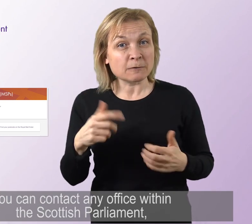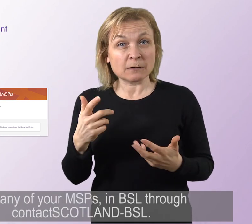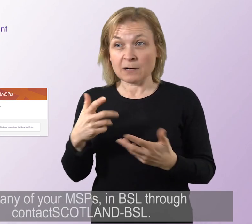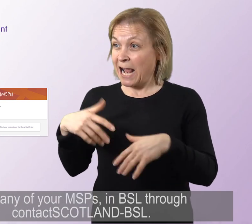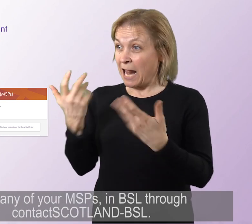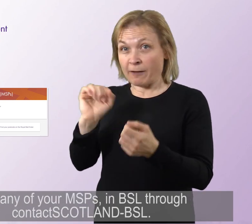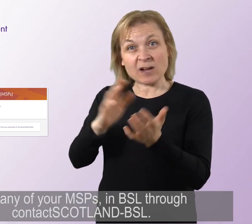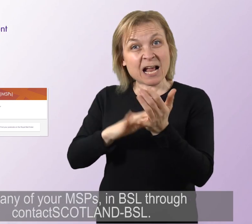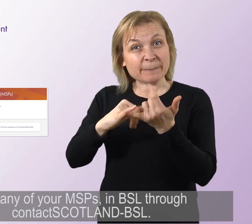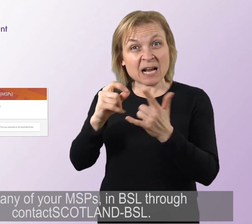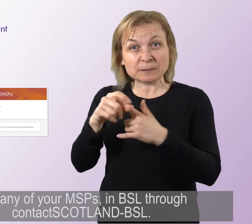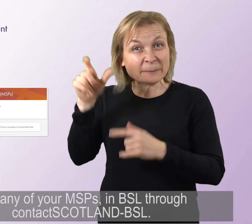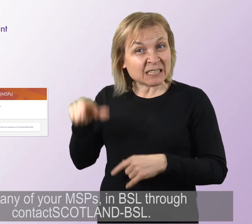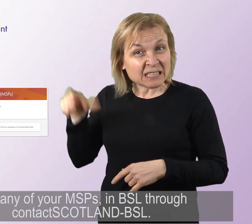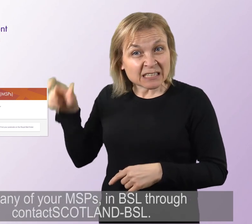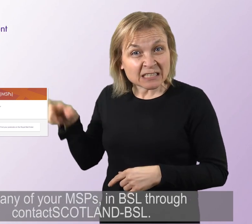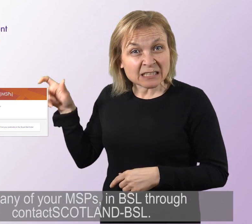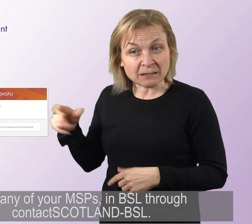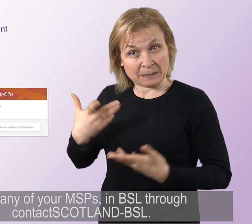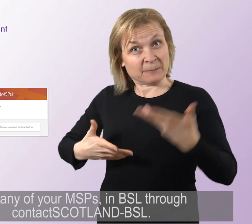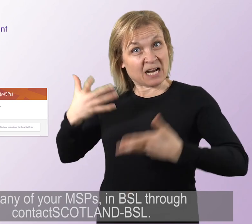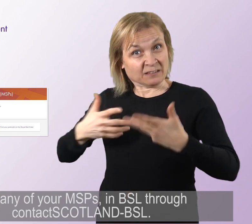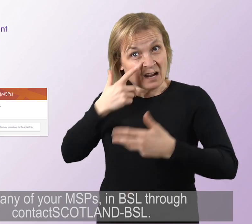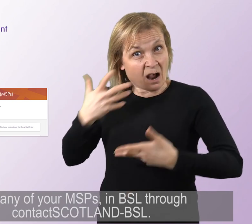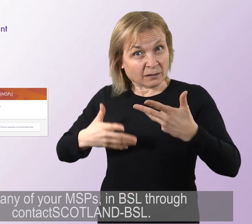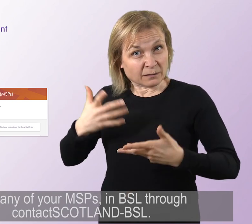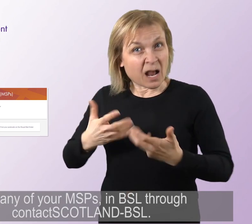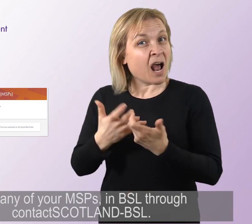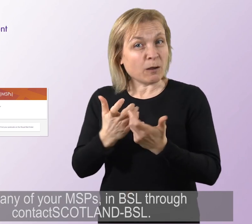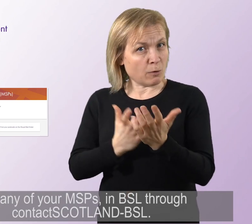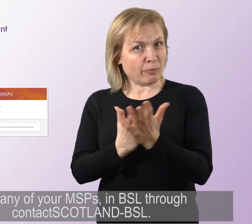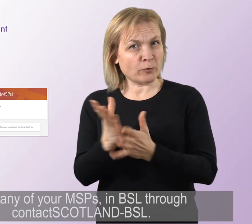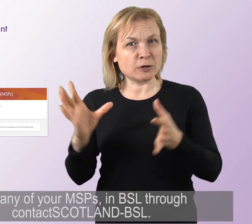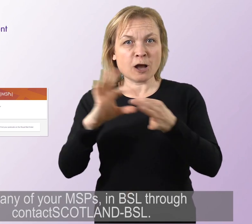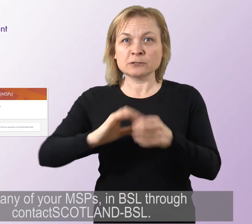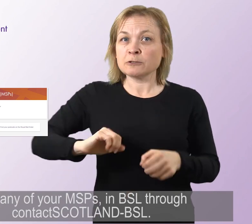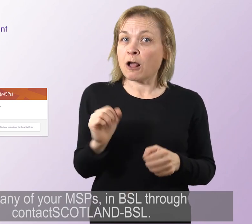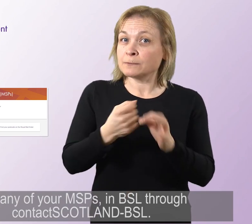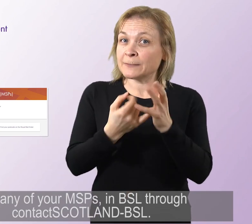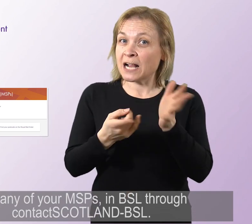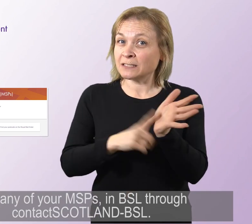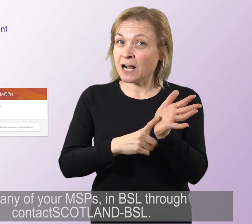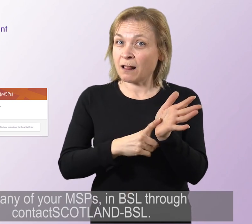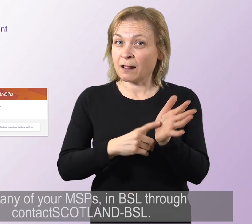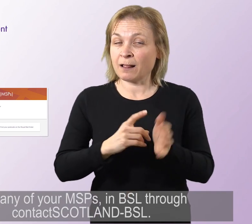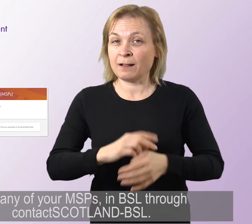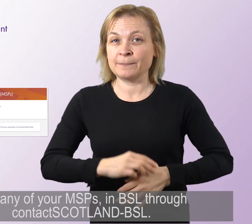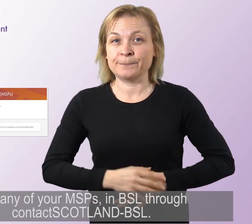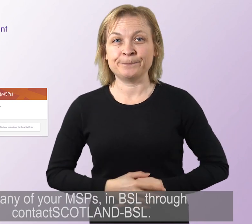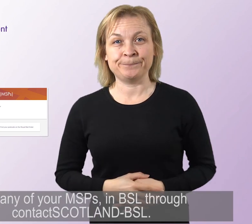and any of your MSPs in BSL through ContactScotlandBSL